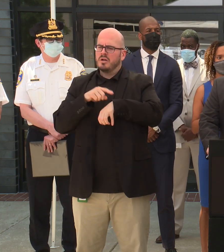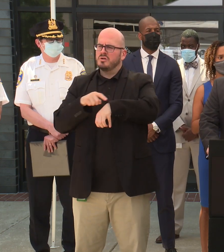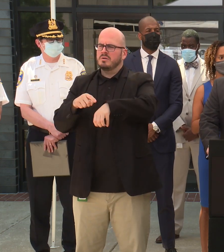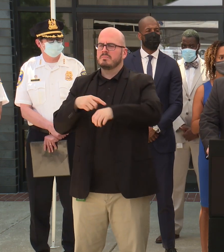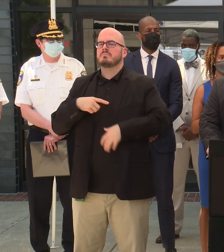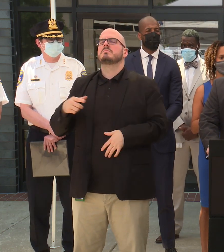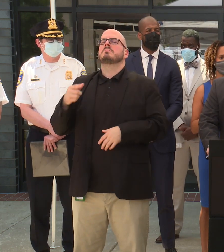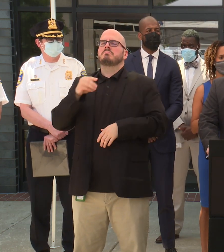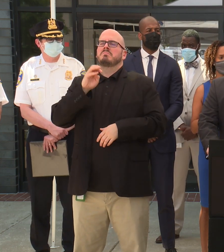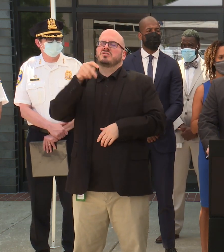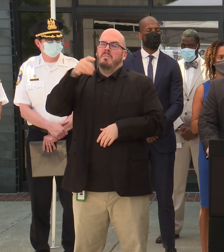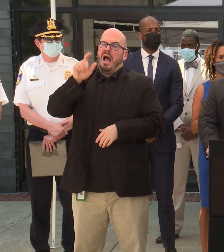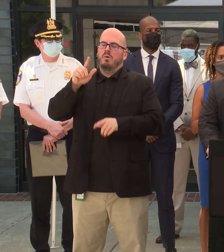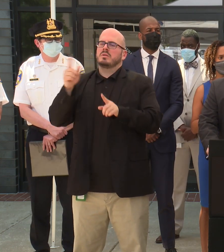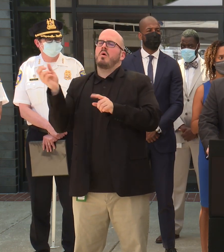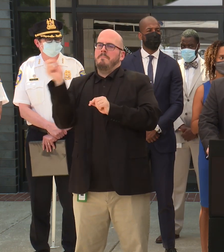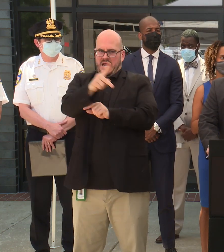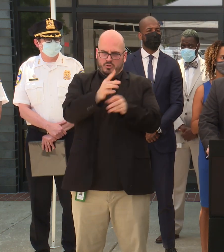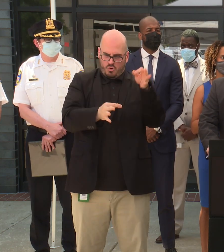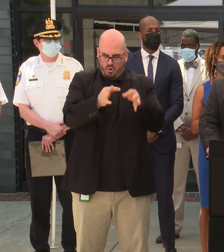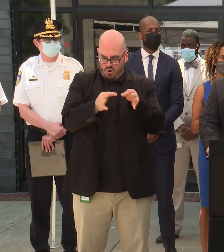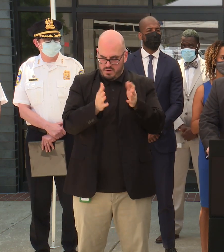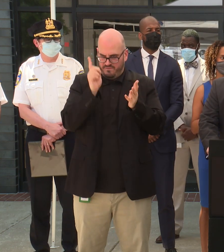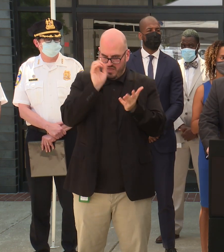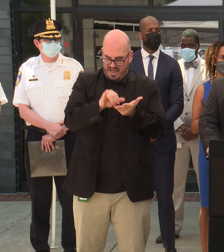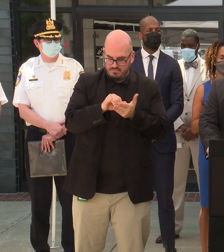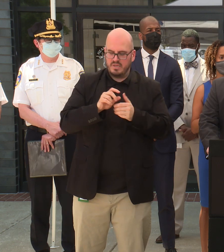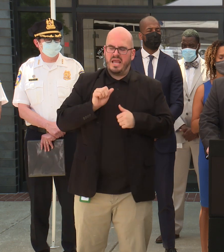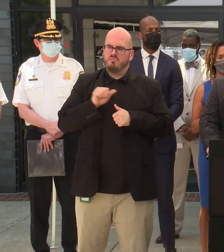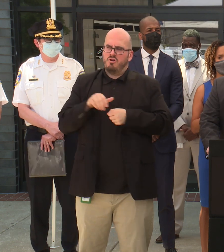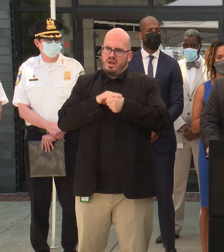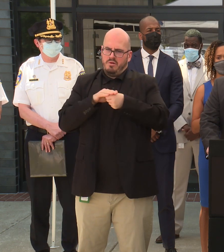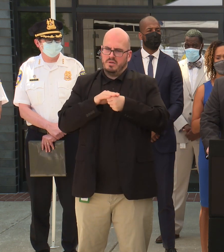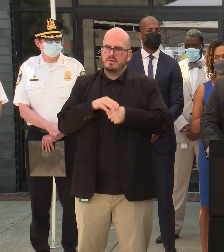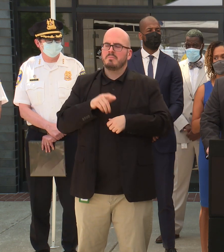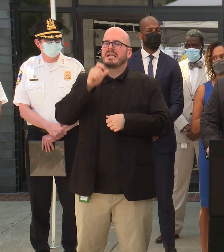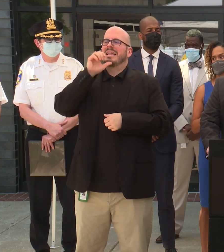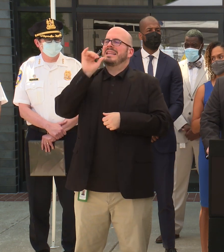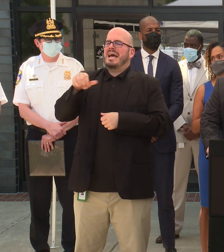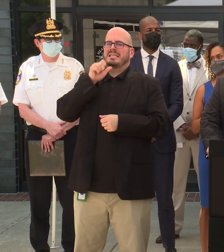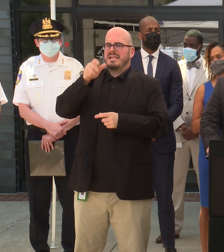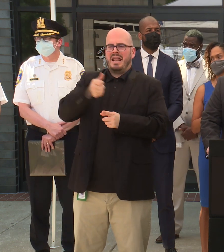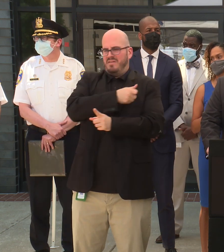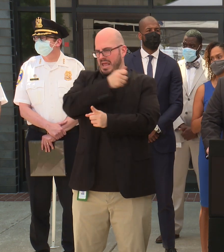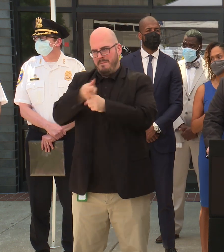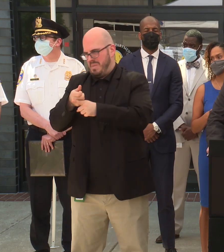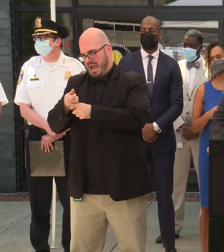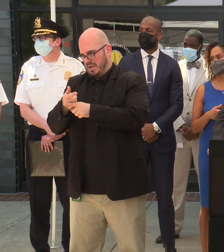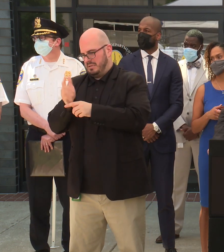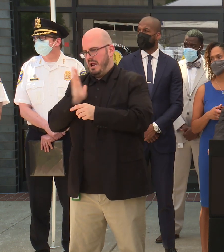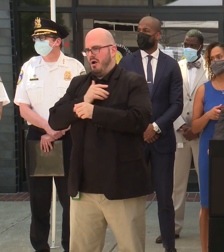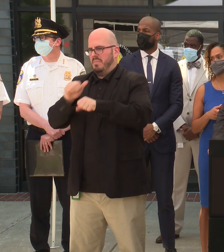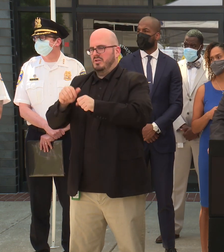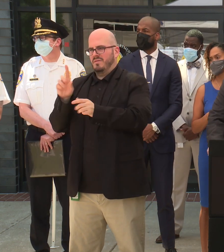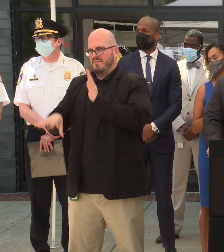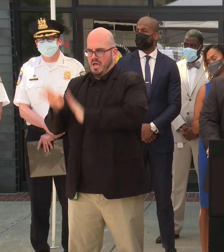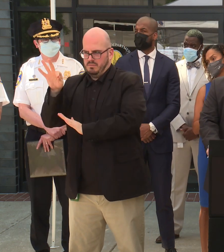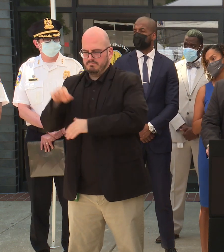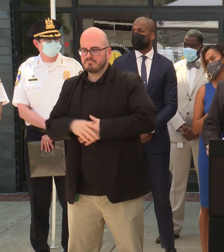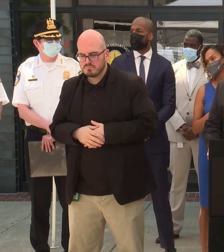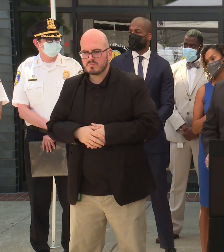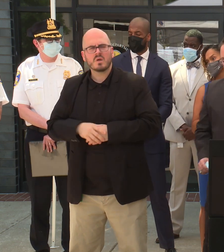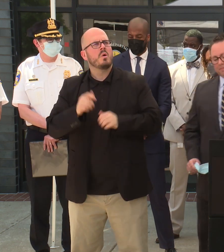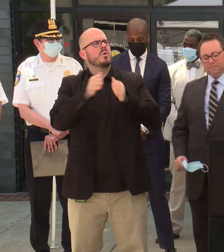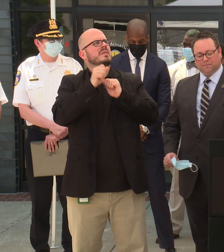back to court for that and that was resolved in the other county, but that did not have an impact on our ability to find him. And if I could ask the state's attorney,